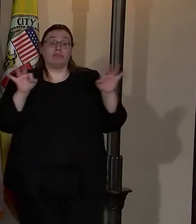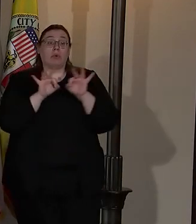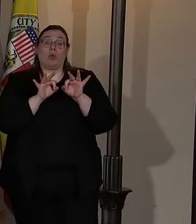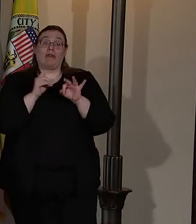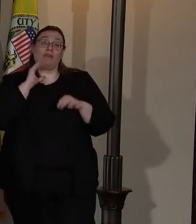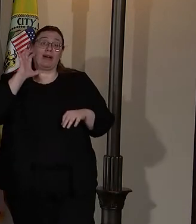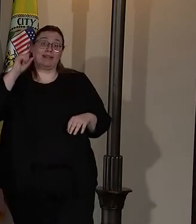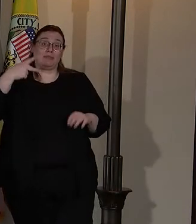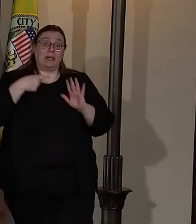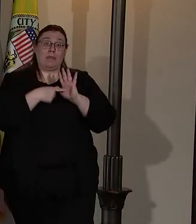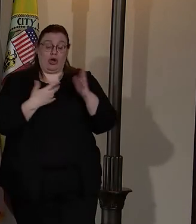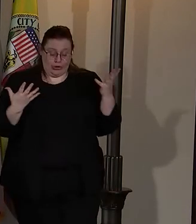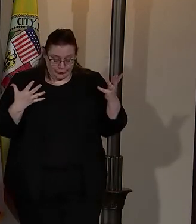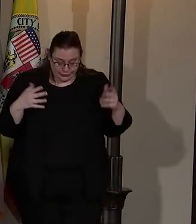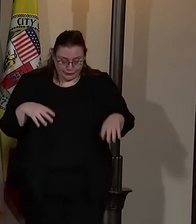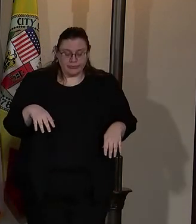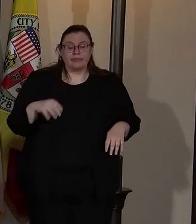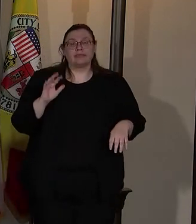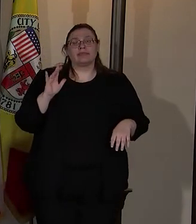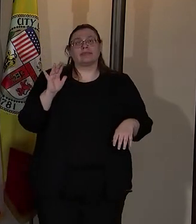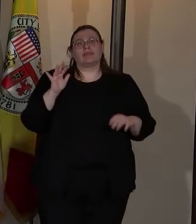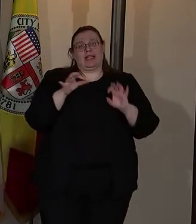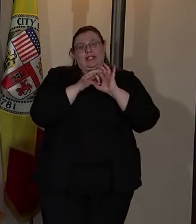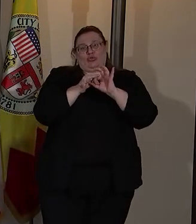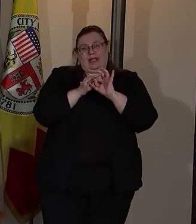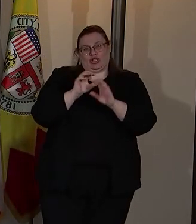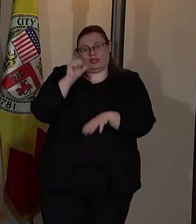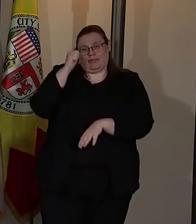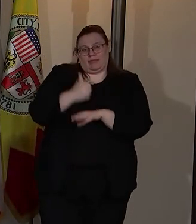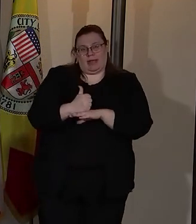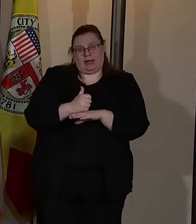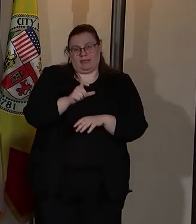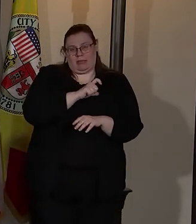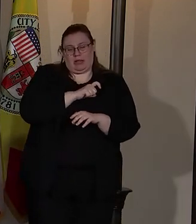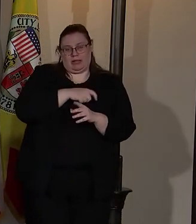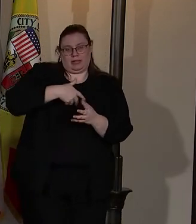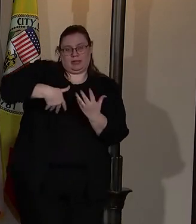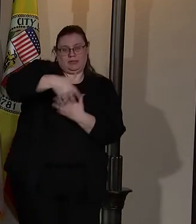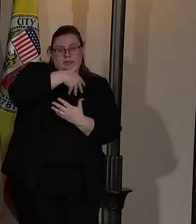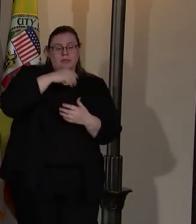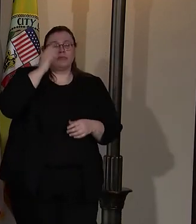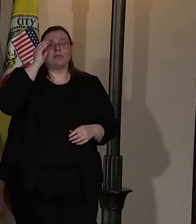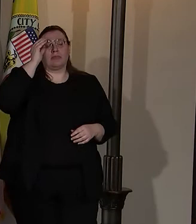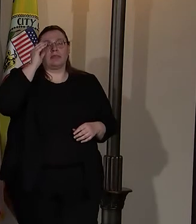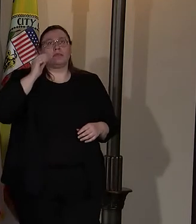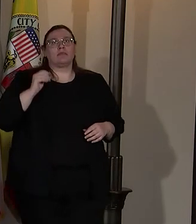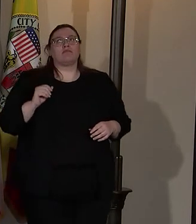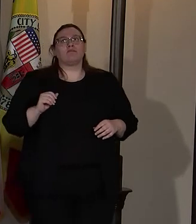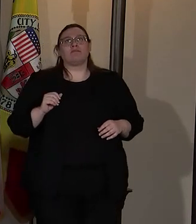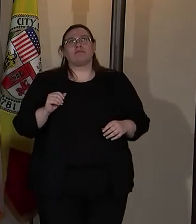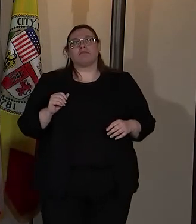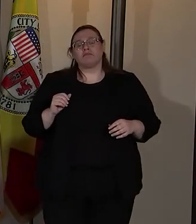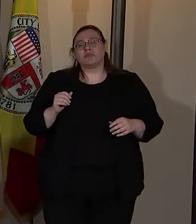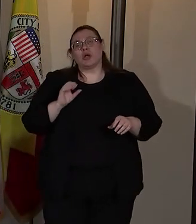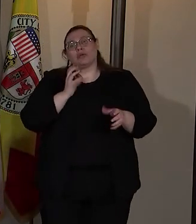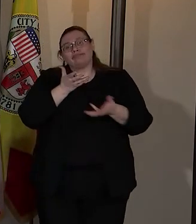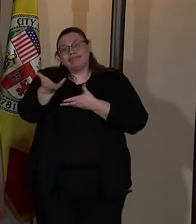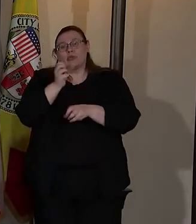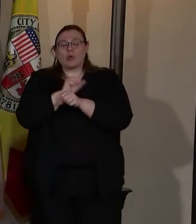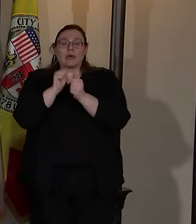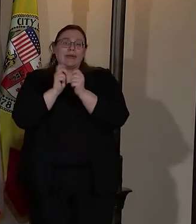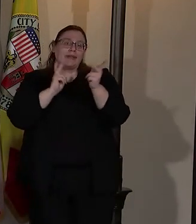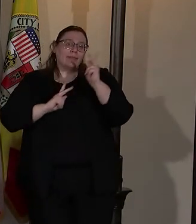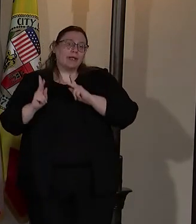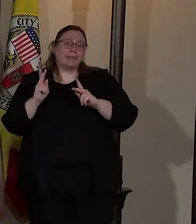the CSP model, it's a relationship-based policing. So it's easy to work with the people that